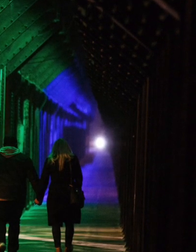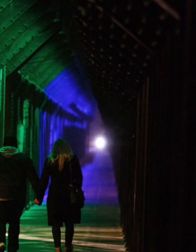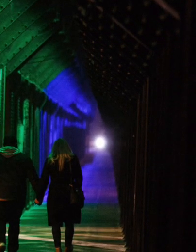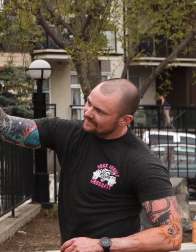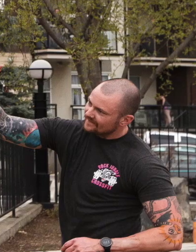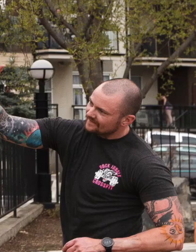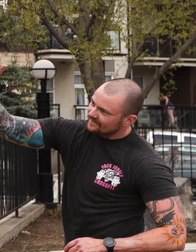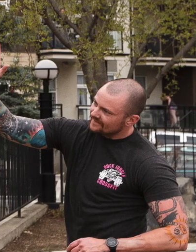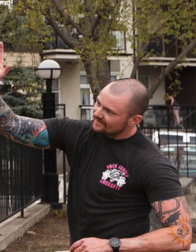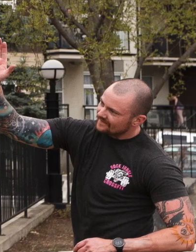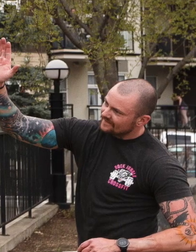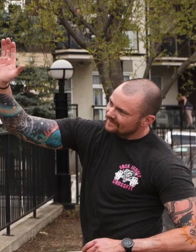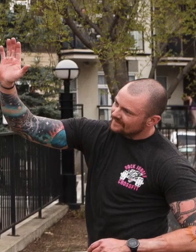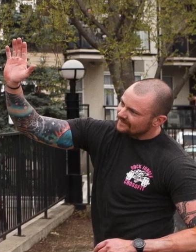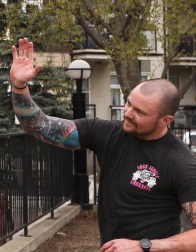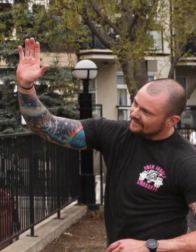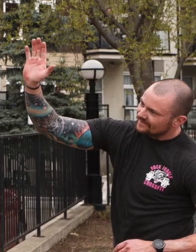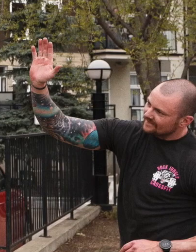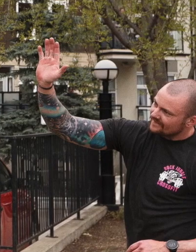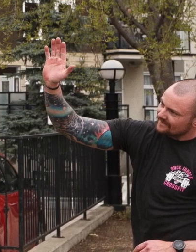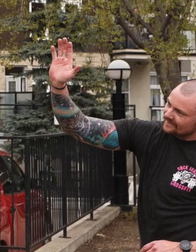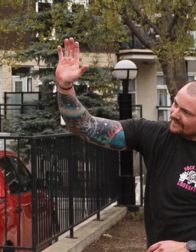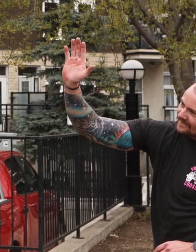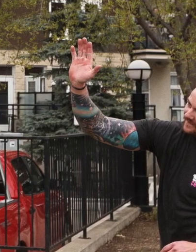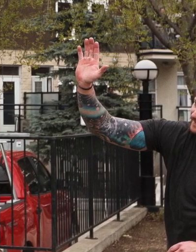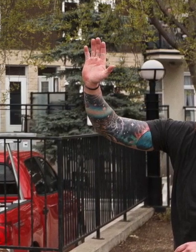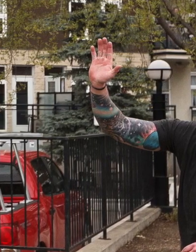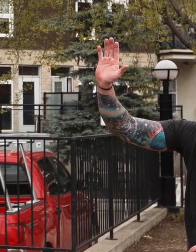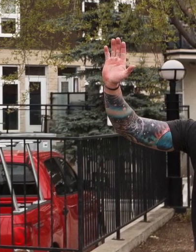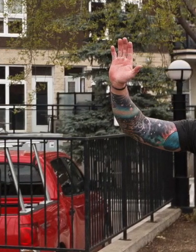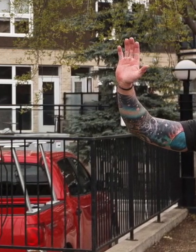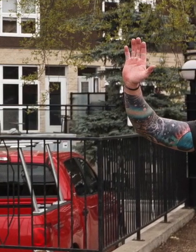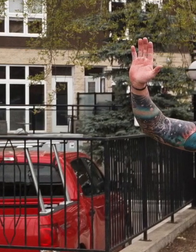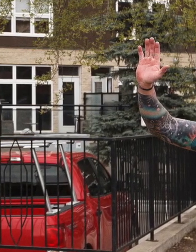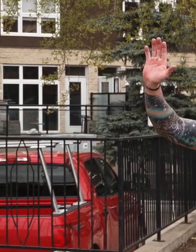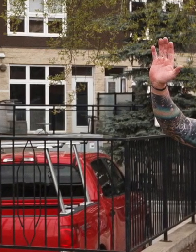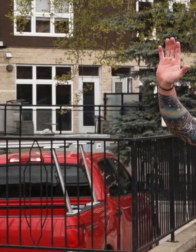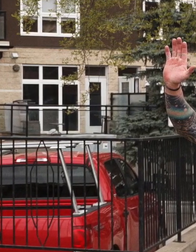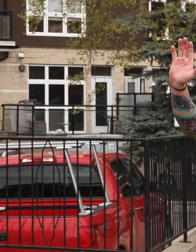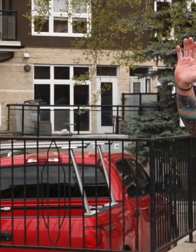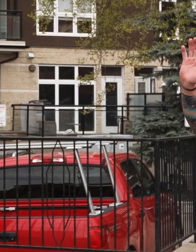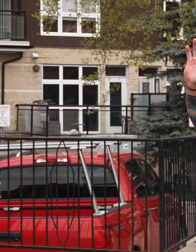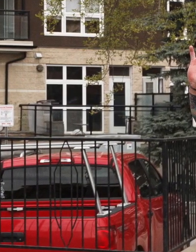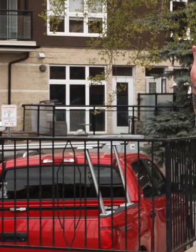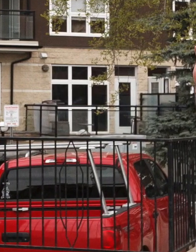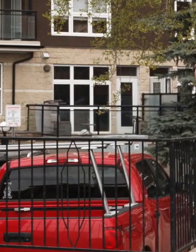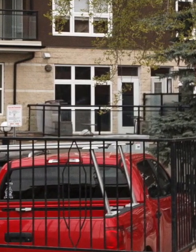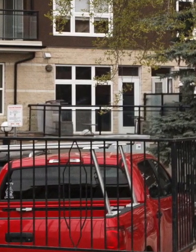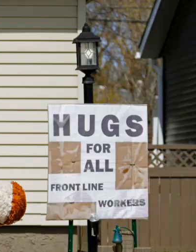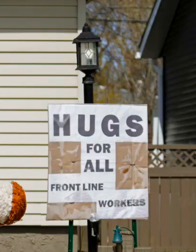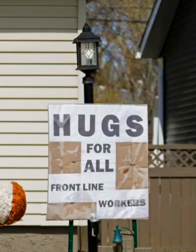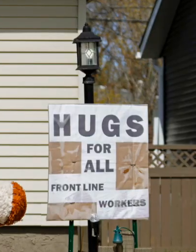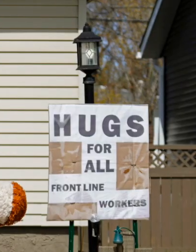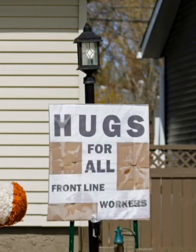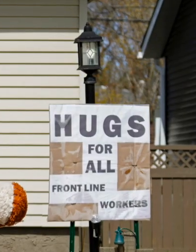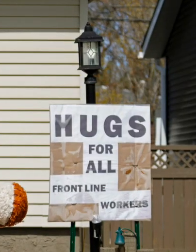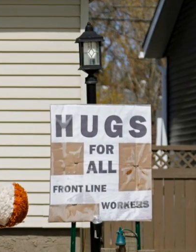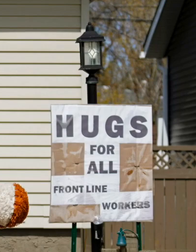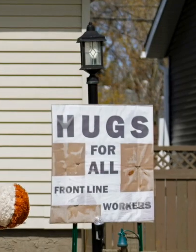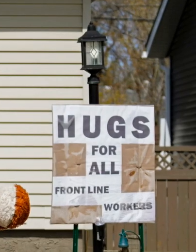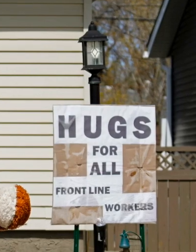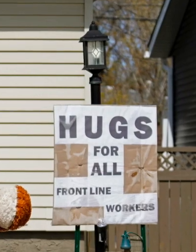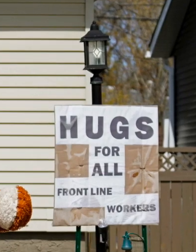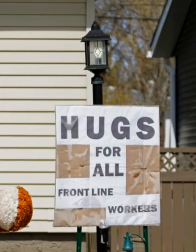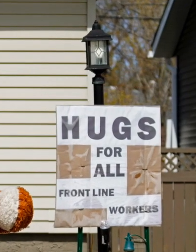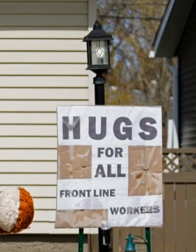determine what activities can safely resume and what additional measures will need to be in place. I ask Albertans to be patient